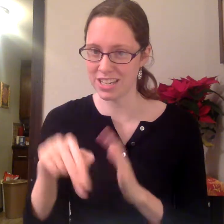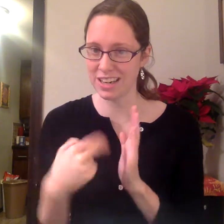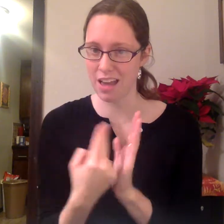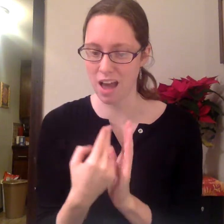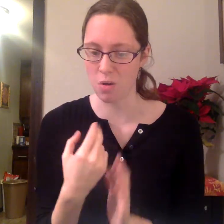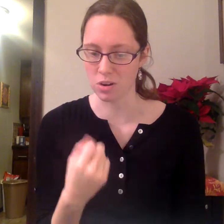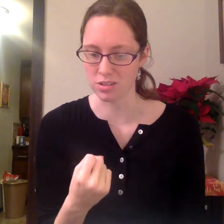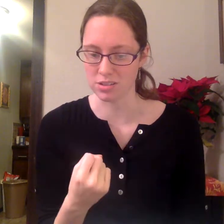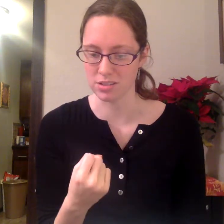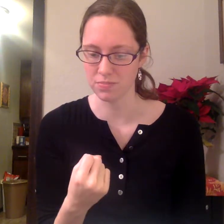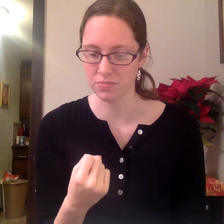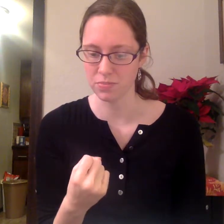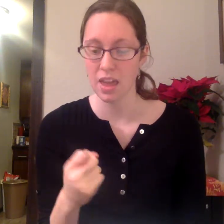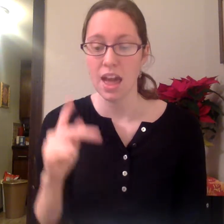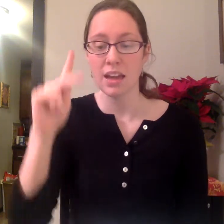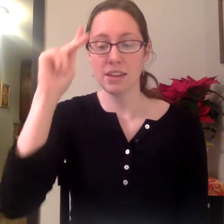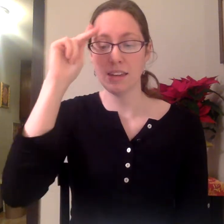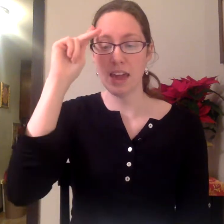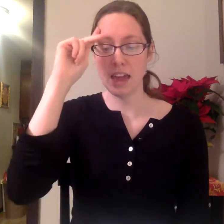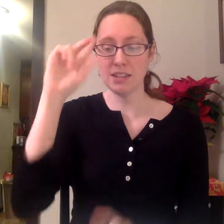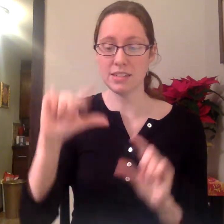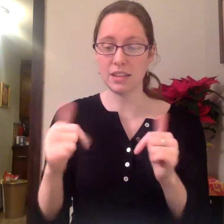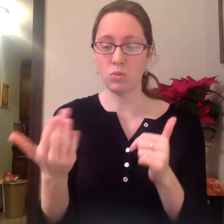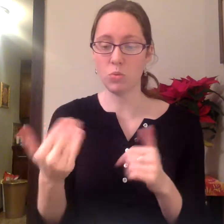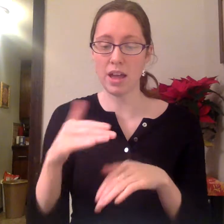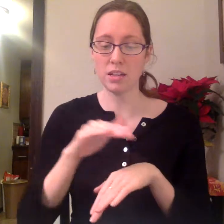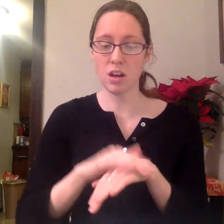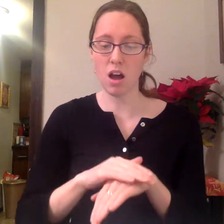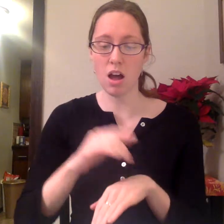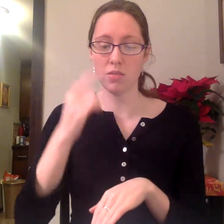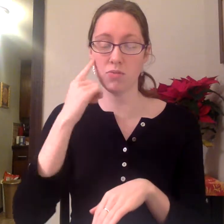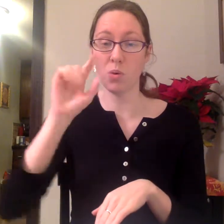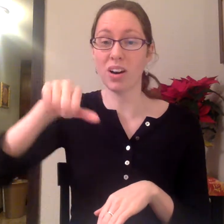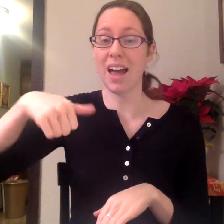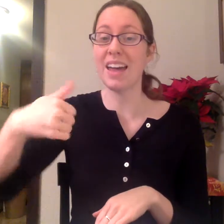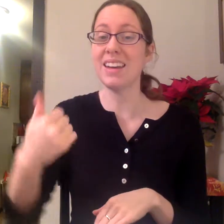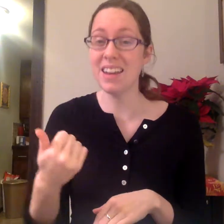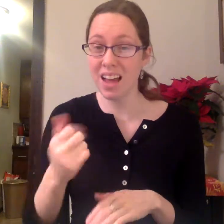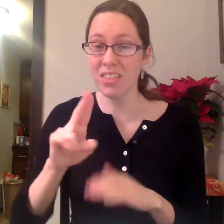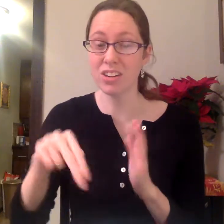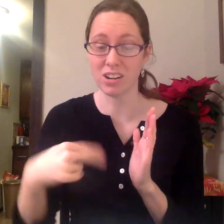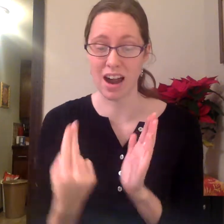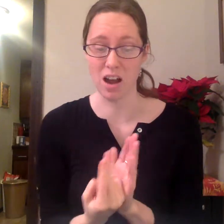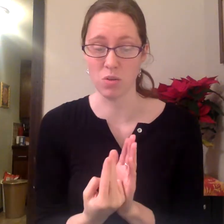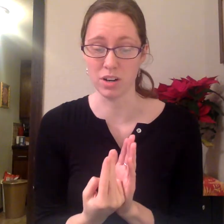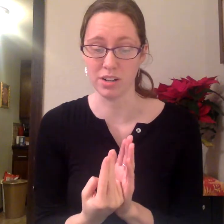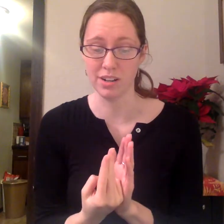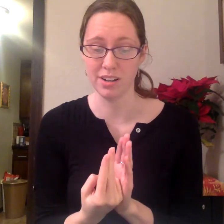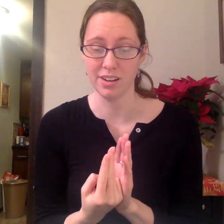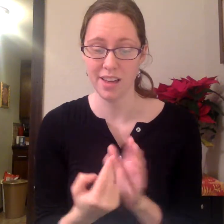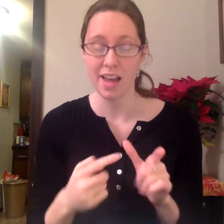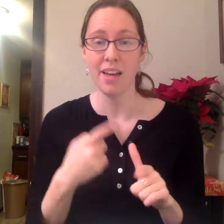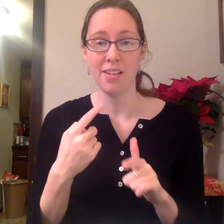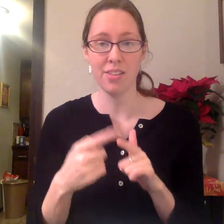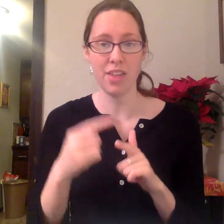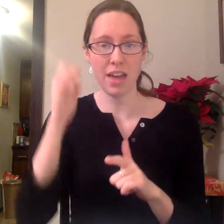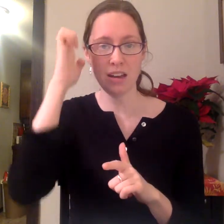hours. Kaysen went on for another hour. Then,